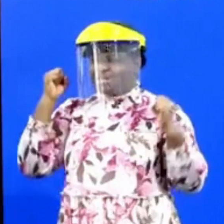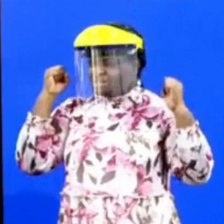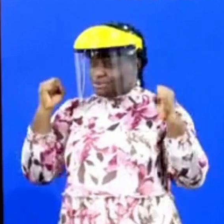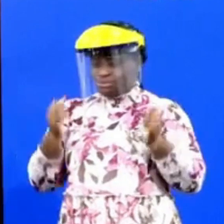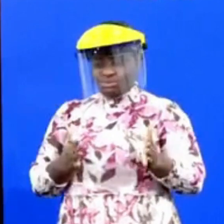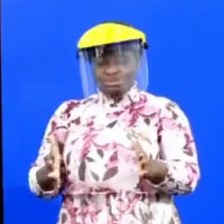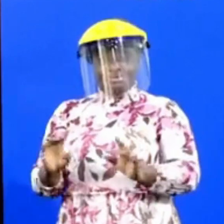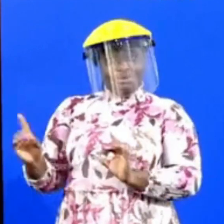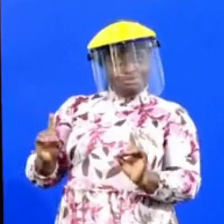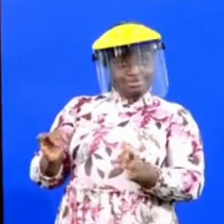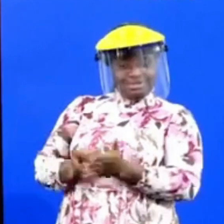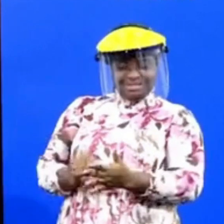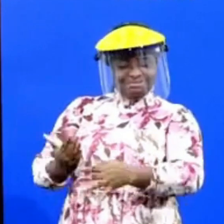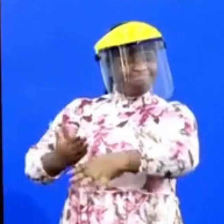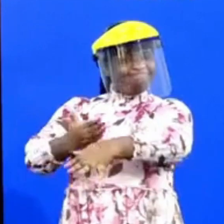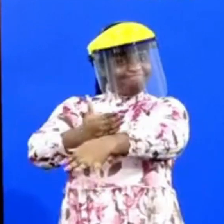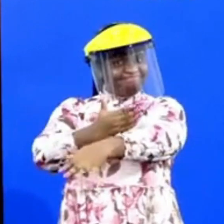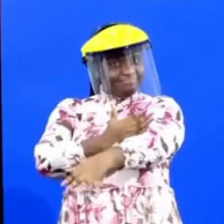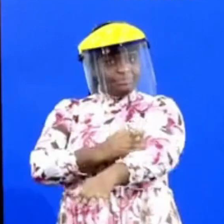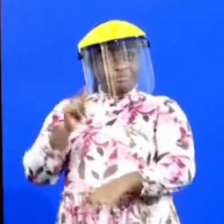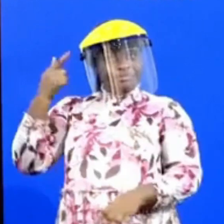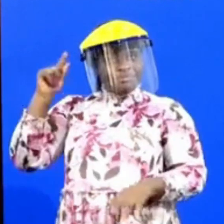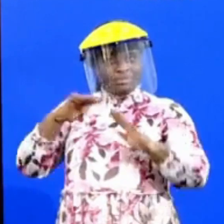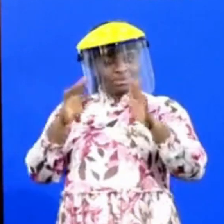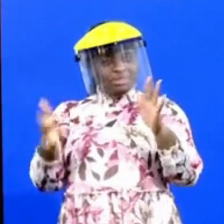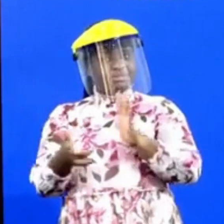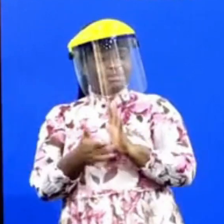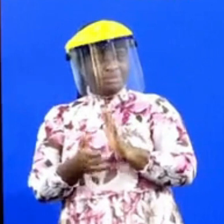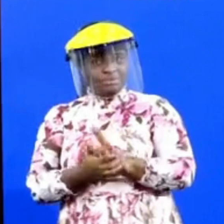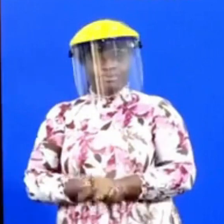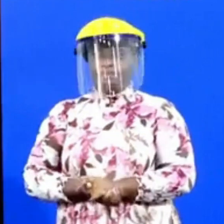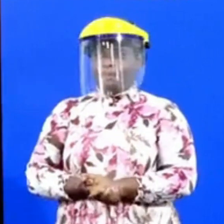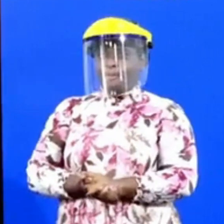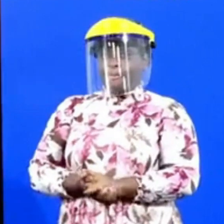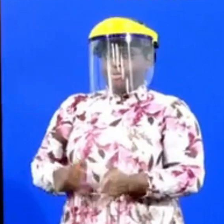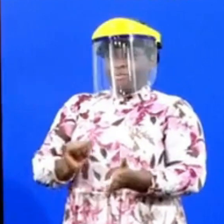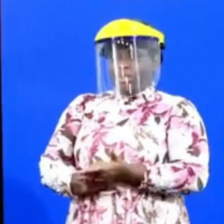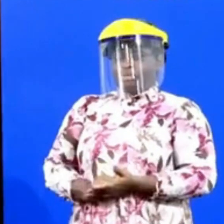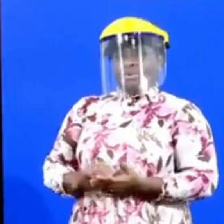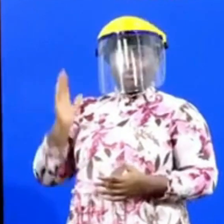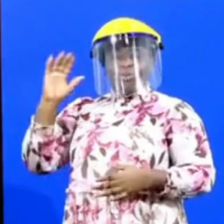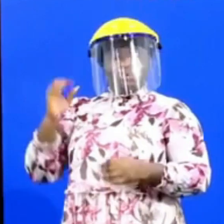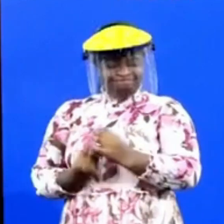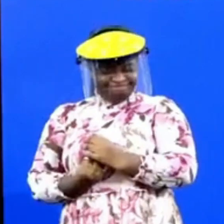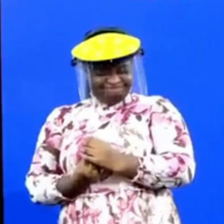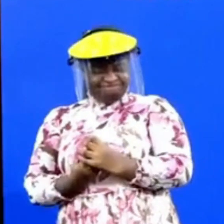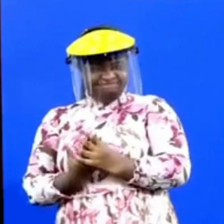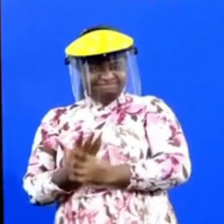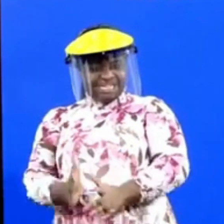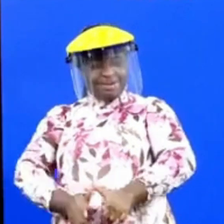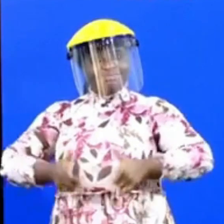way, we are doing this and promoting greenhouse technology, and that is beginning to yield great